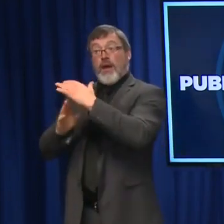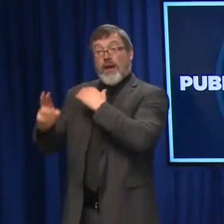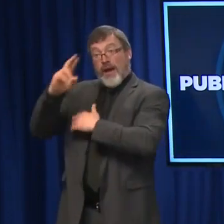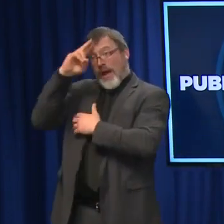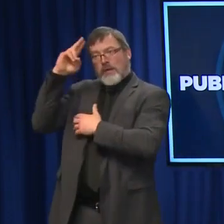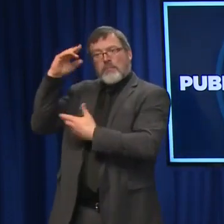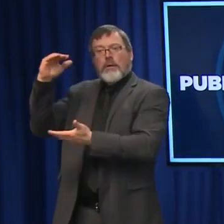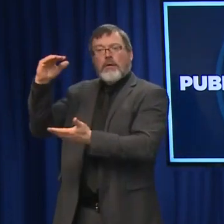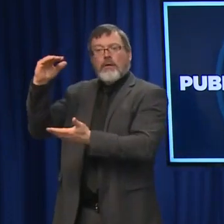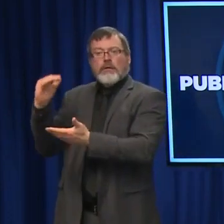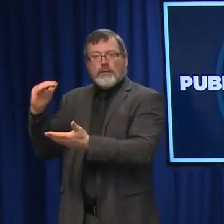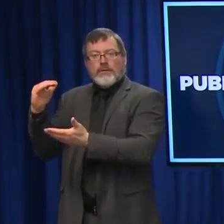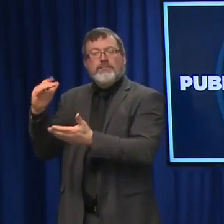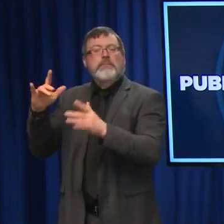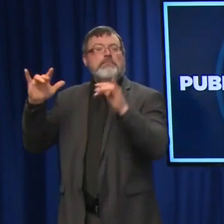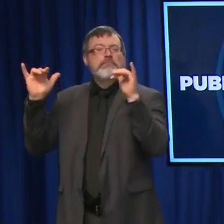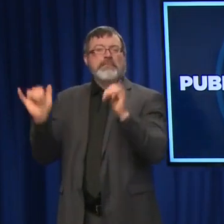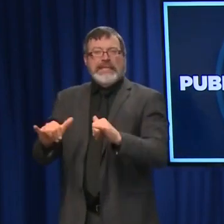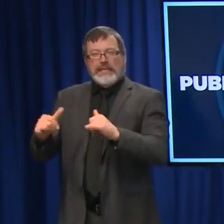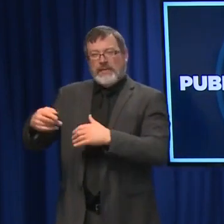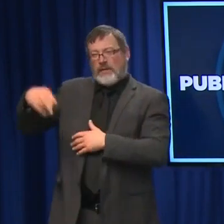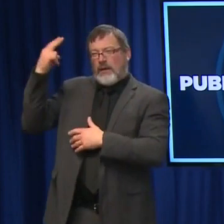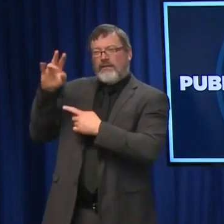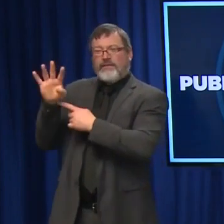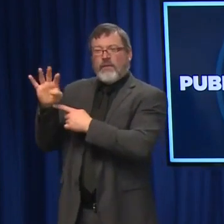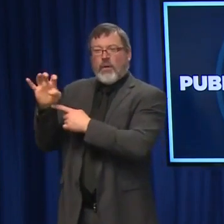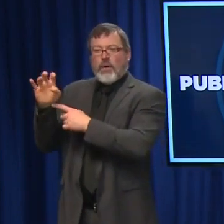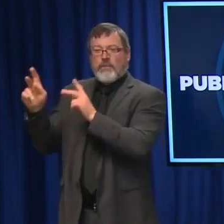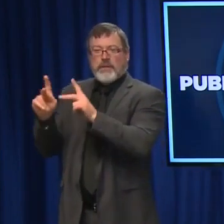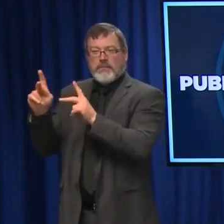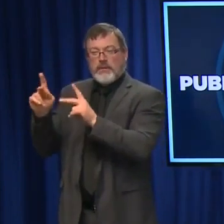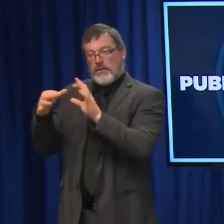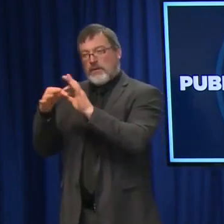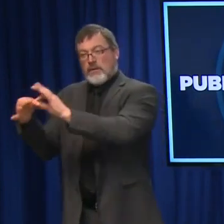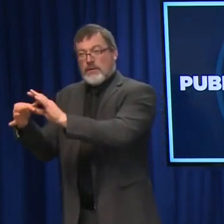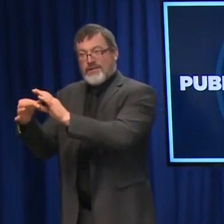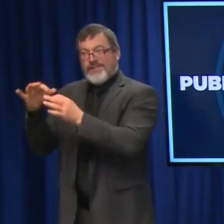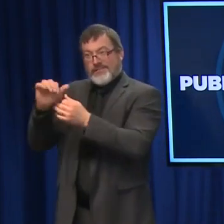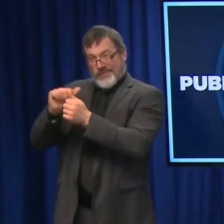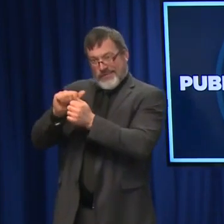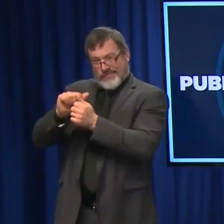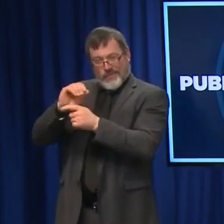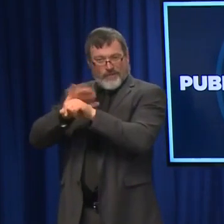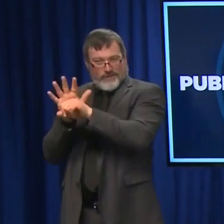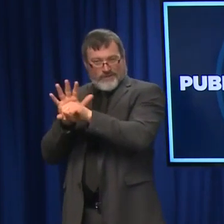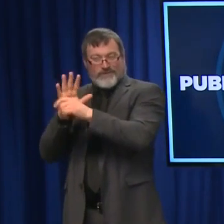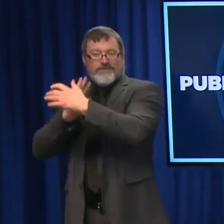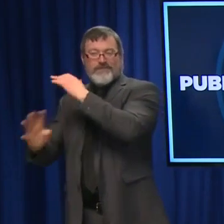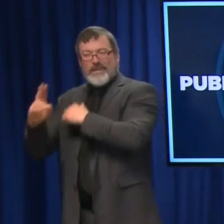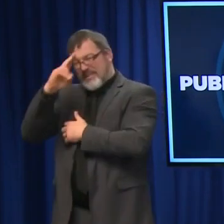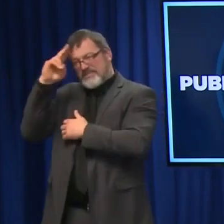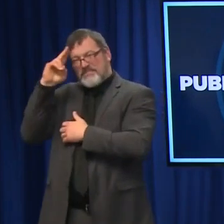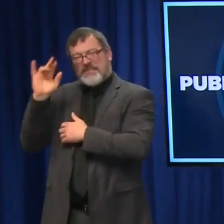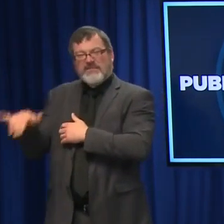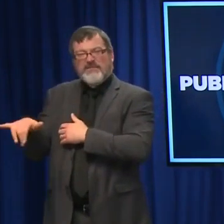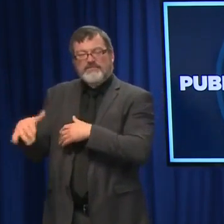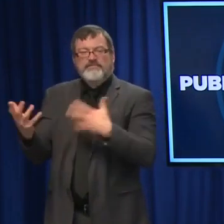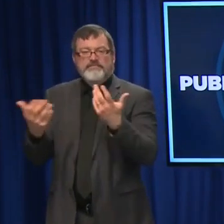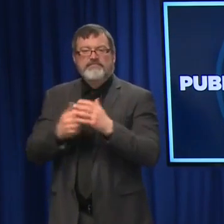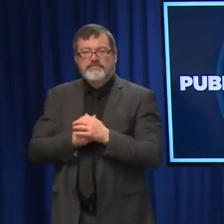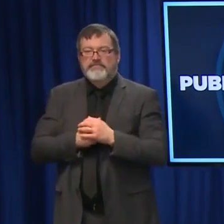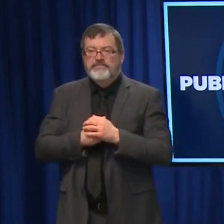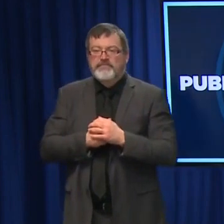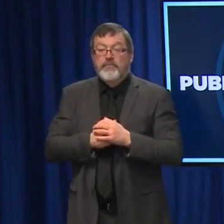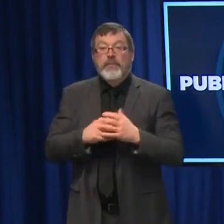400 people hospitalized statewide with COVID-19. 400 people hospitalized right now with COVID-19. And then, unfortunately,